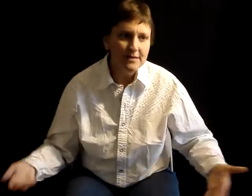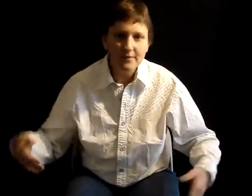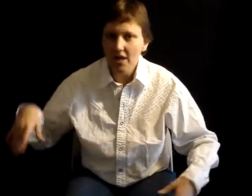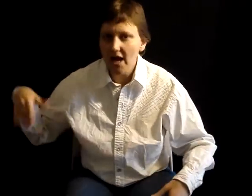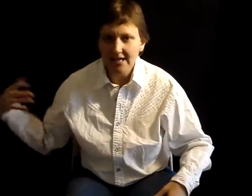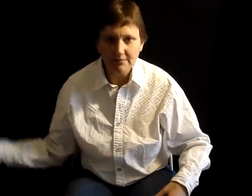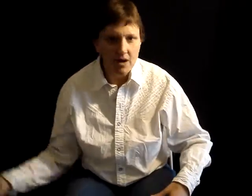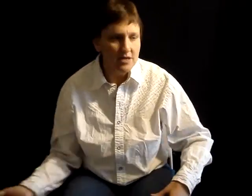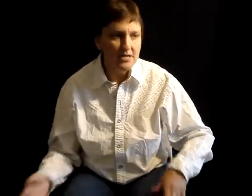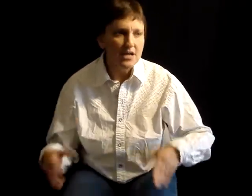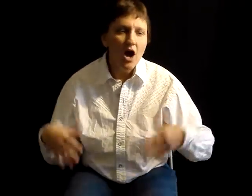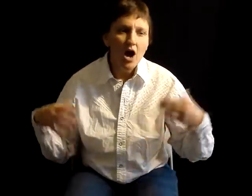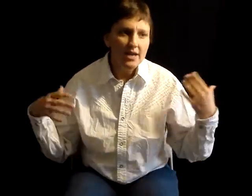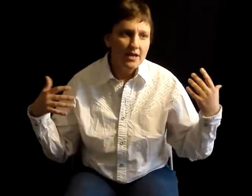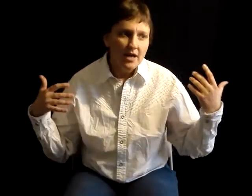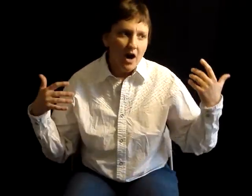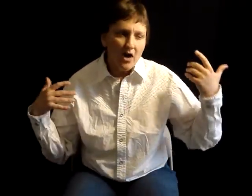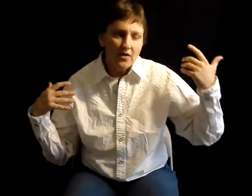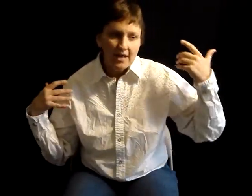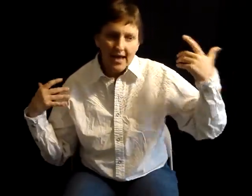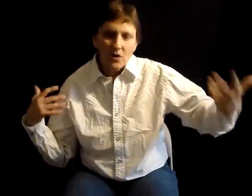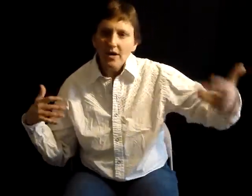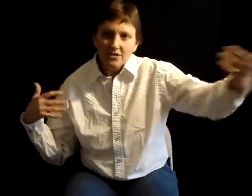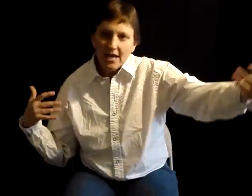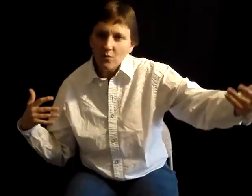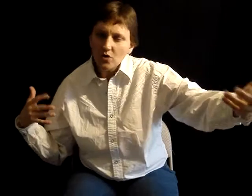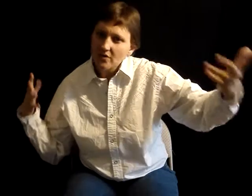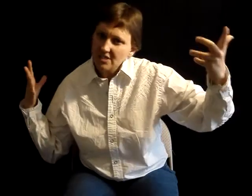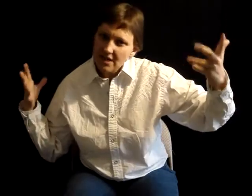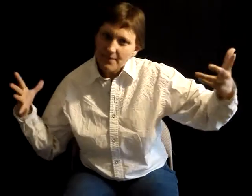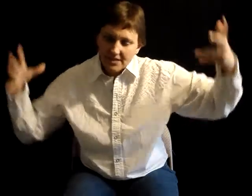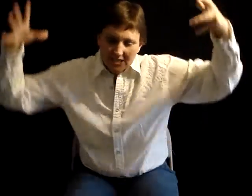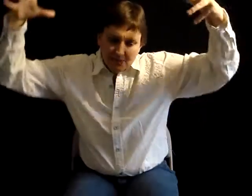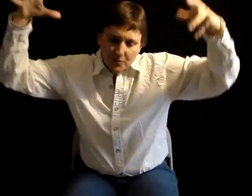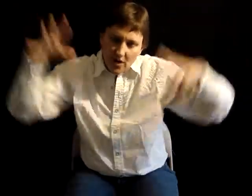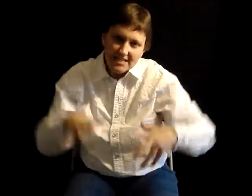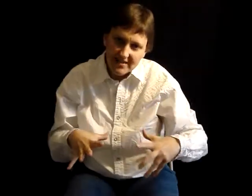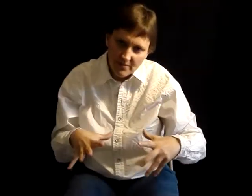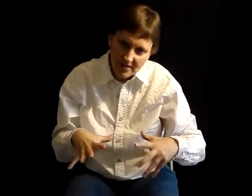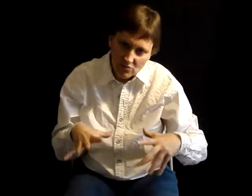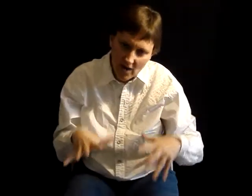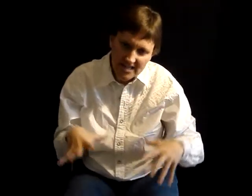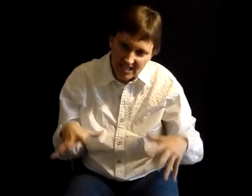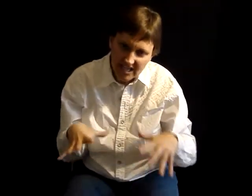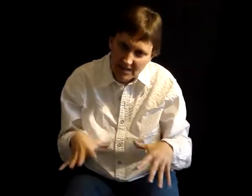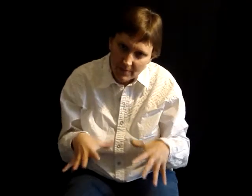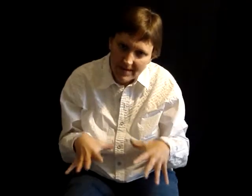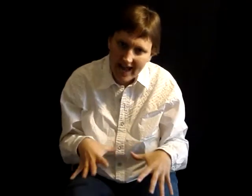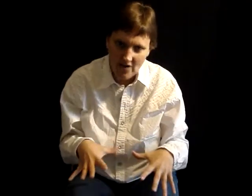and Lockheed Martin and AOL, Time Warner, all these companies that suppress everybody's rights and keep them down,